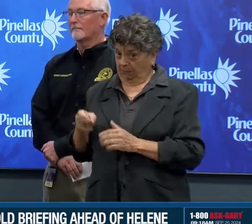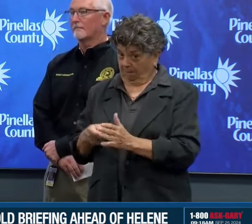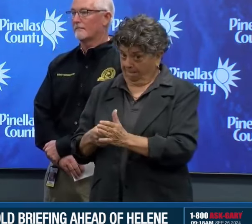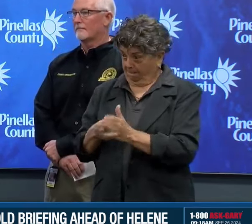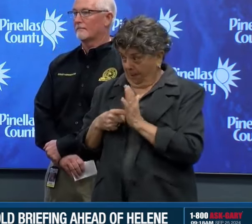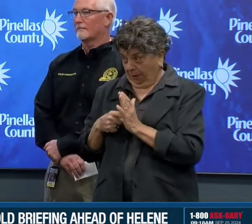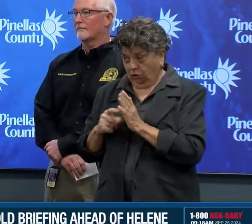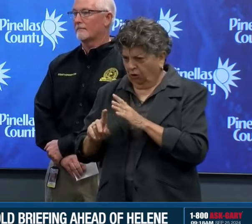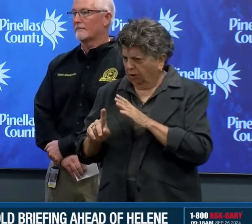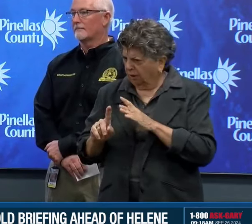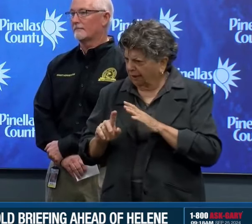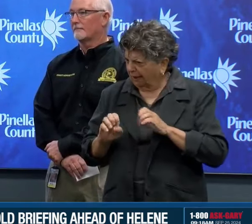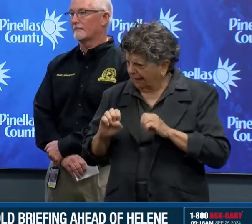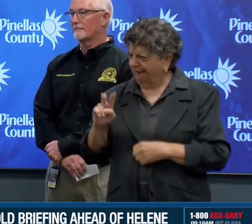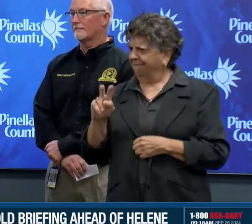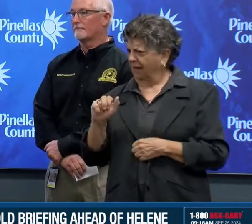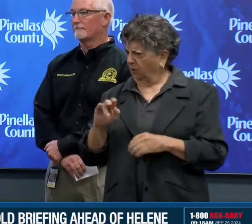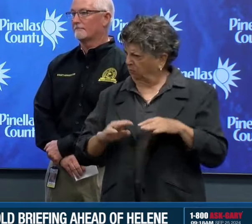you need to evacuate.